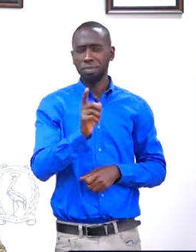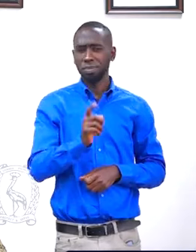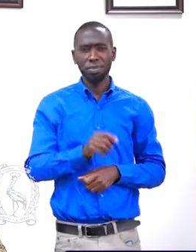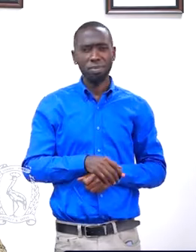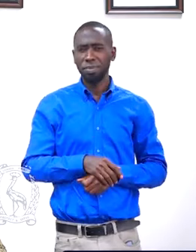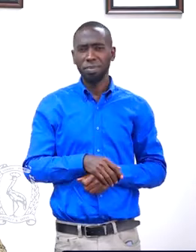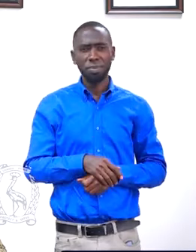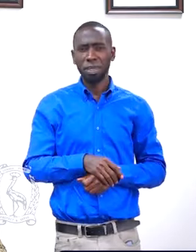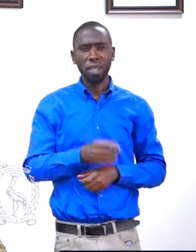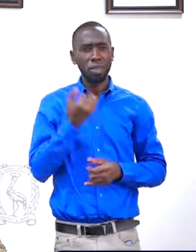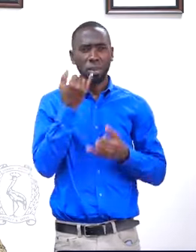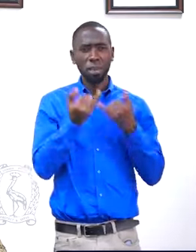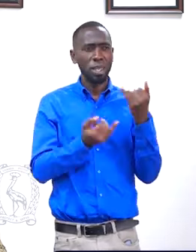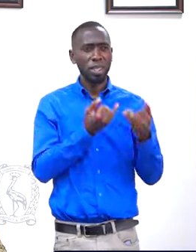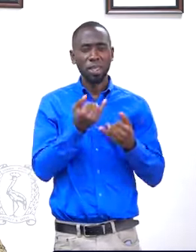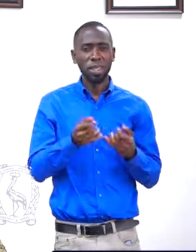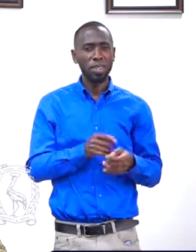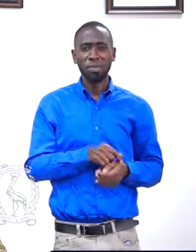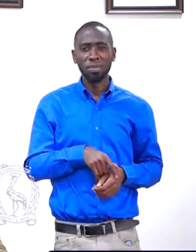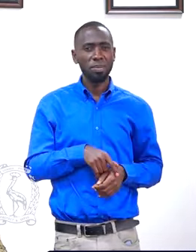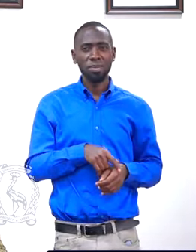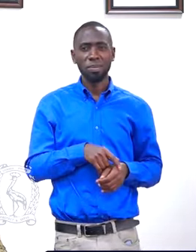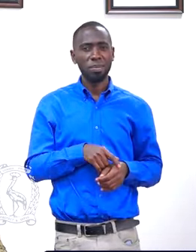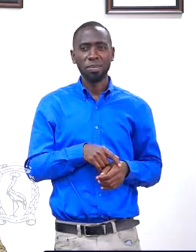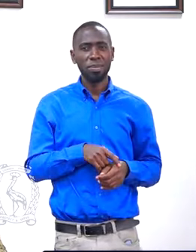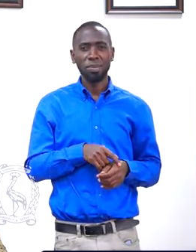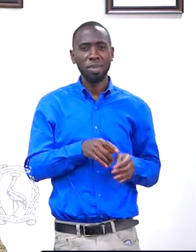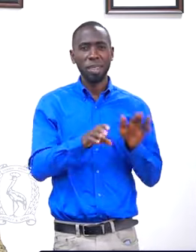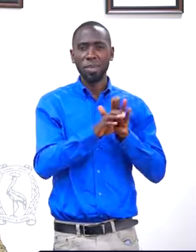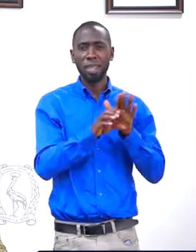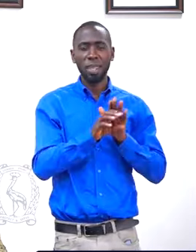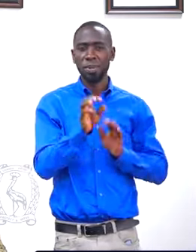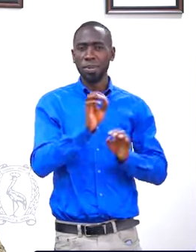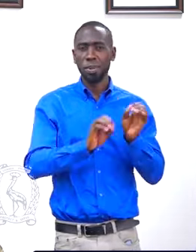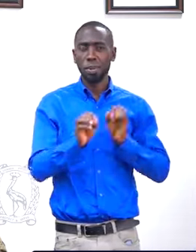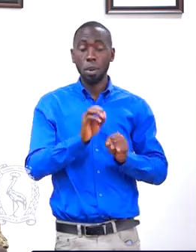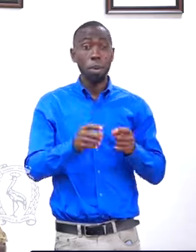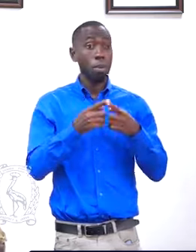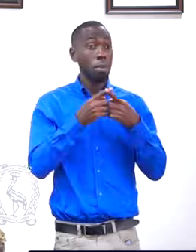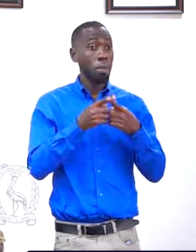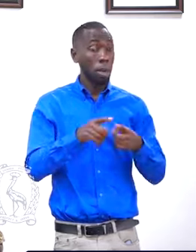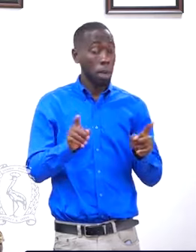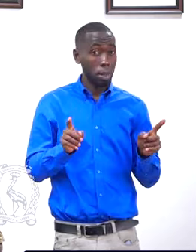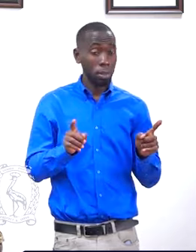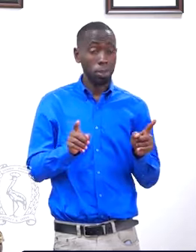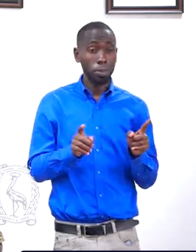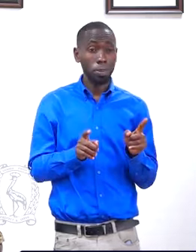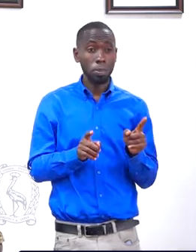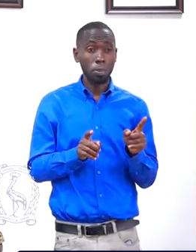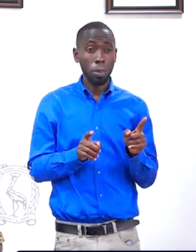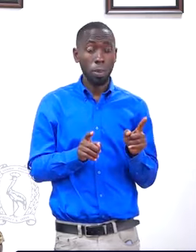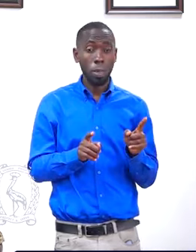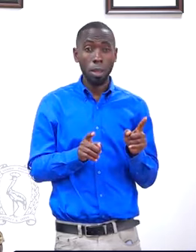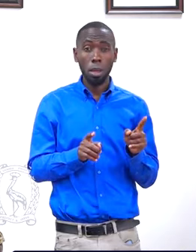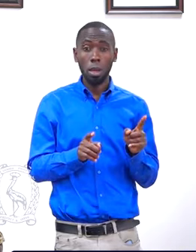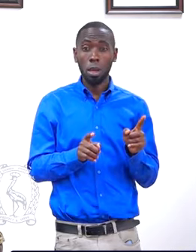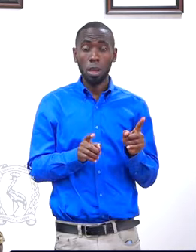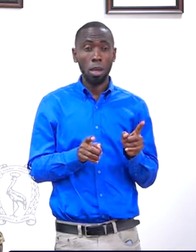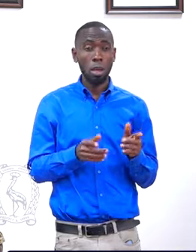and unfounded accusations, but what